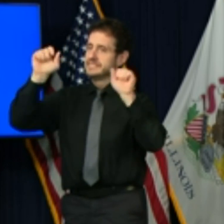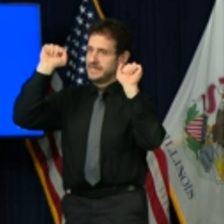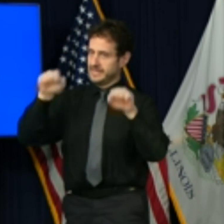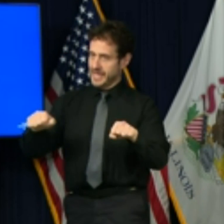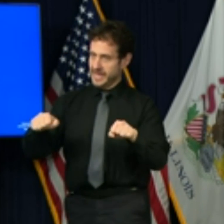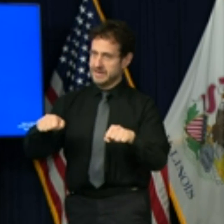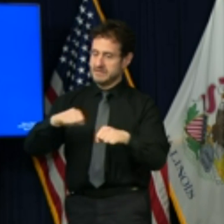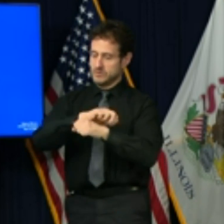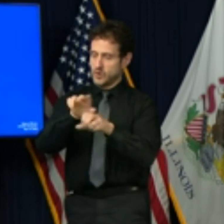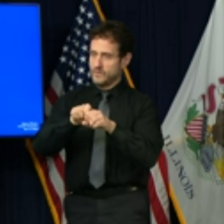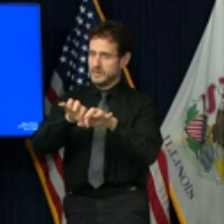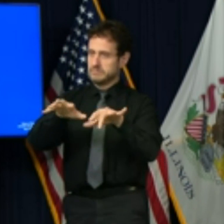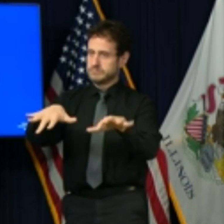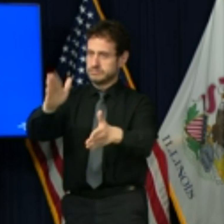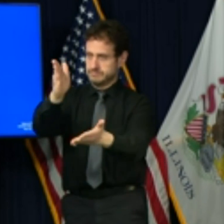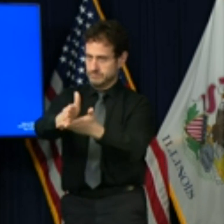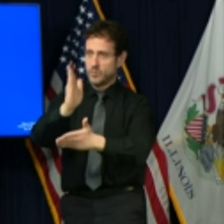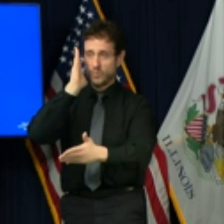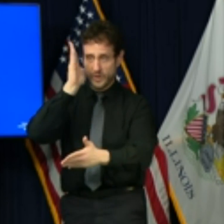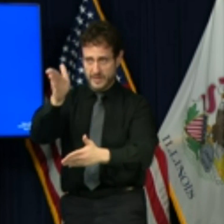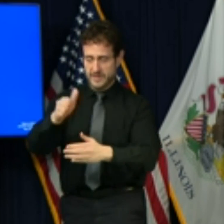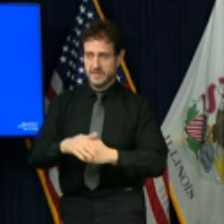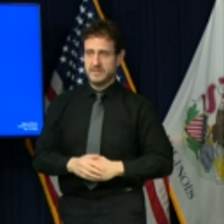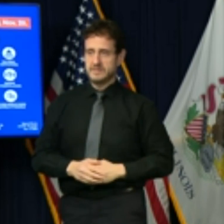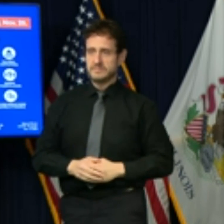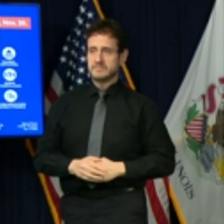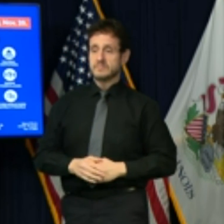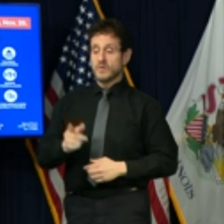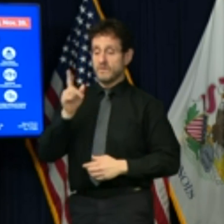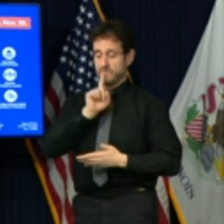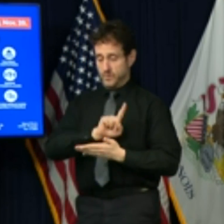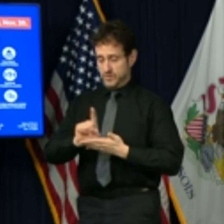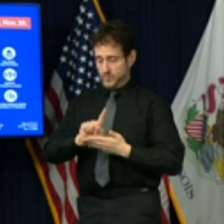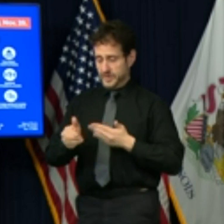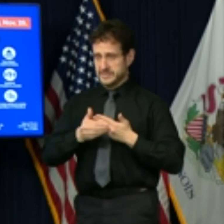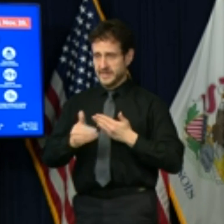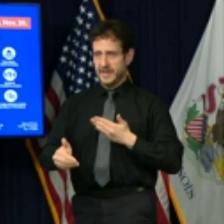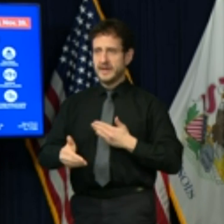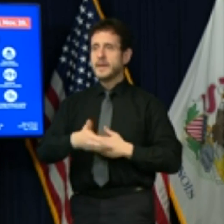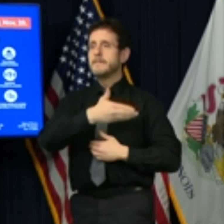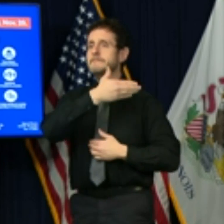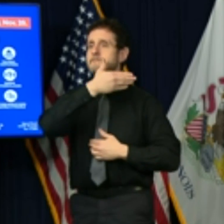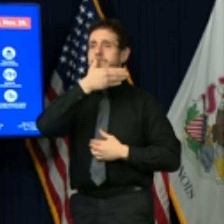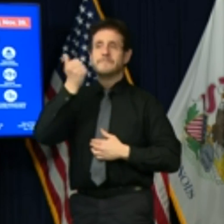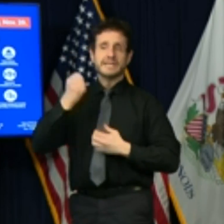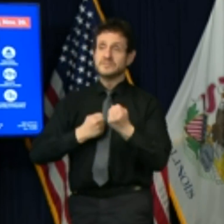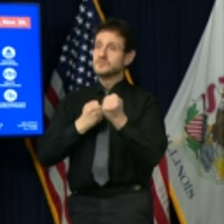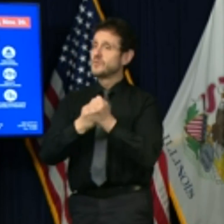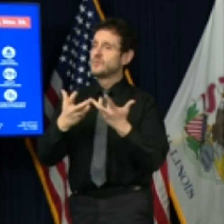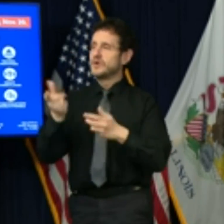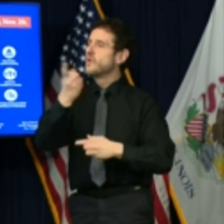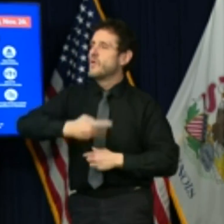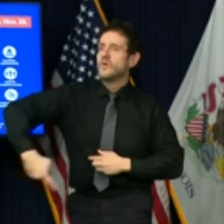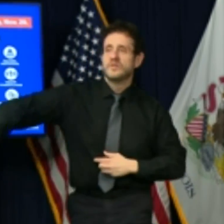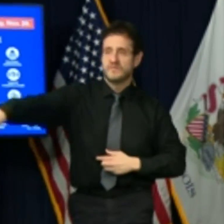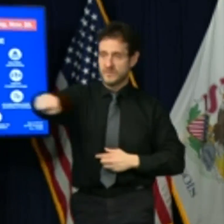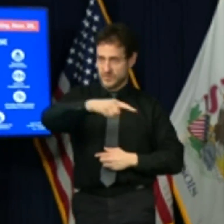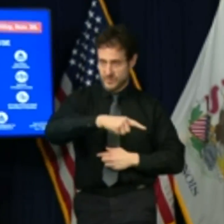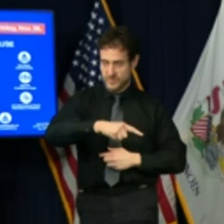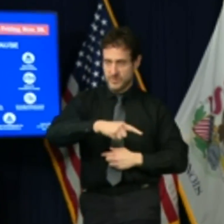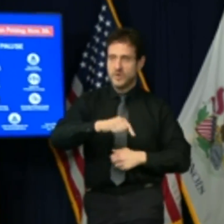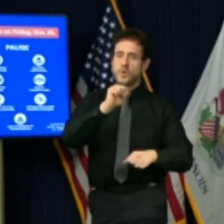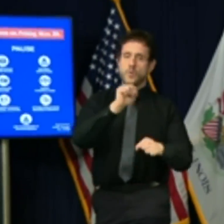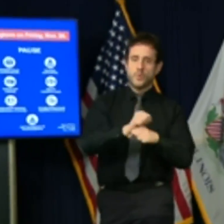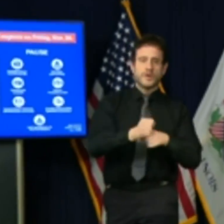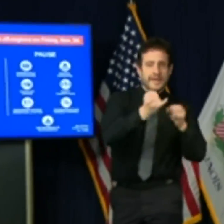Our single best weapon in the weeks ahead is all of you. And the individual and collective actions that we take as a state